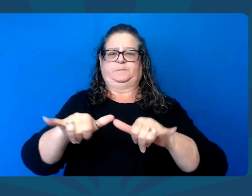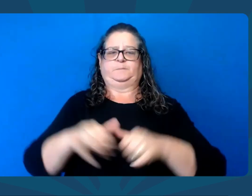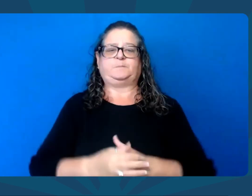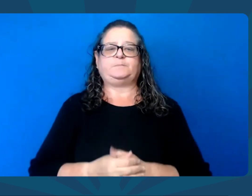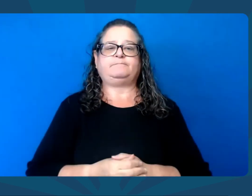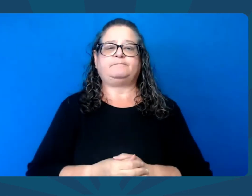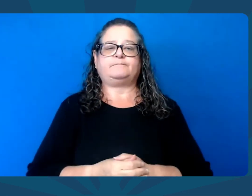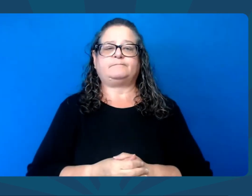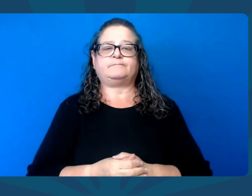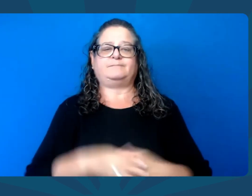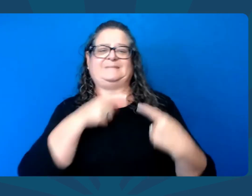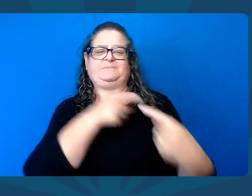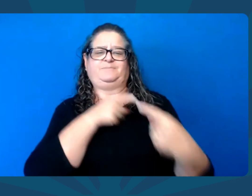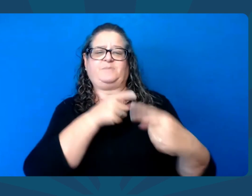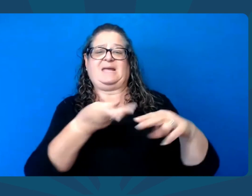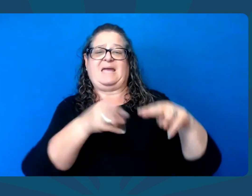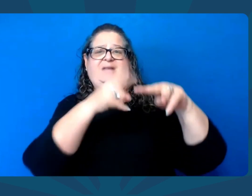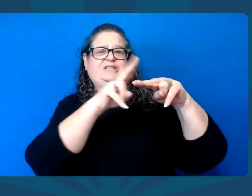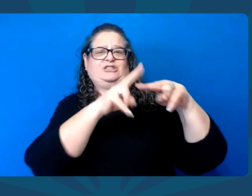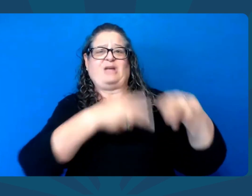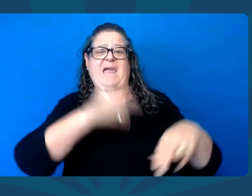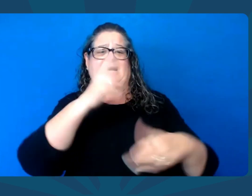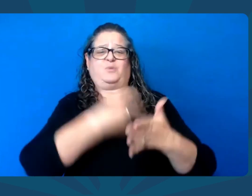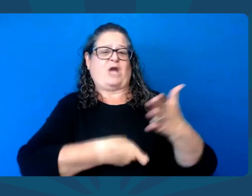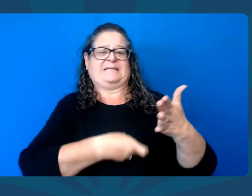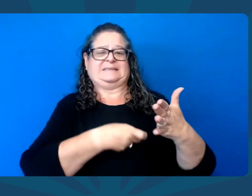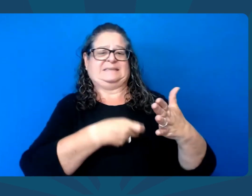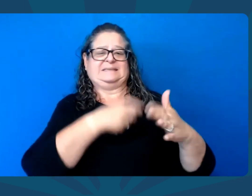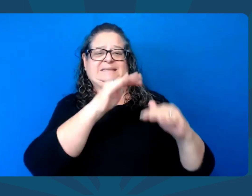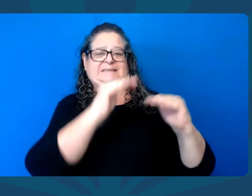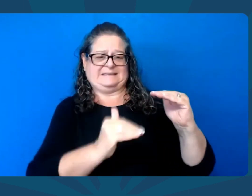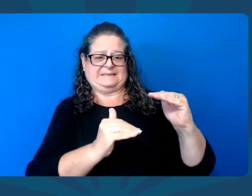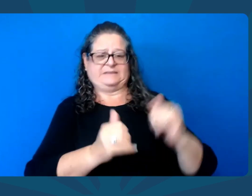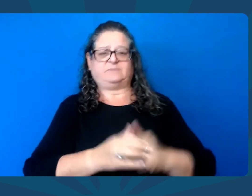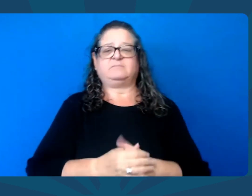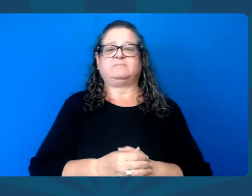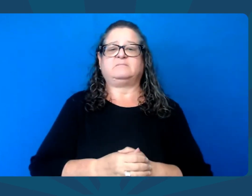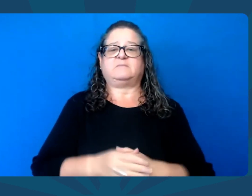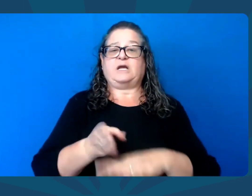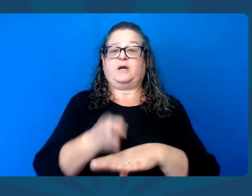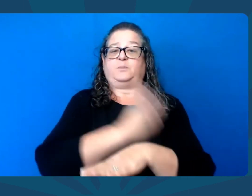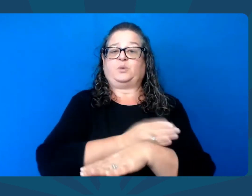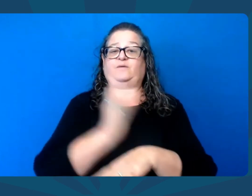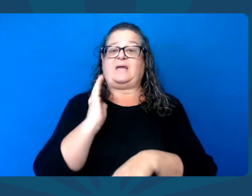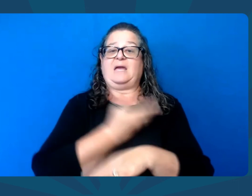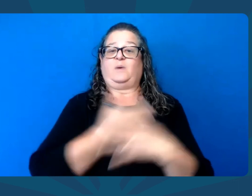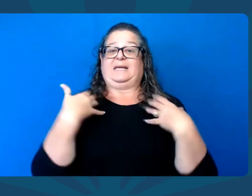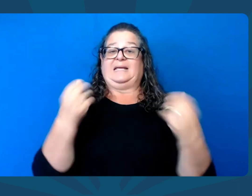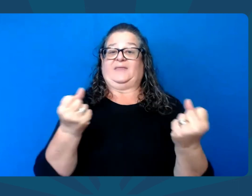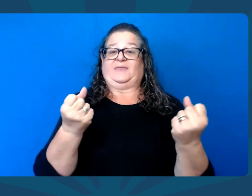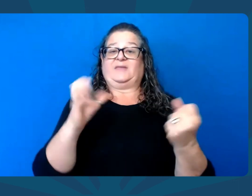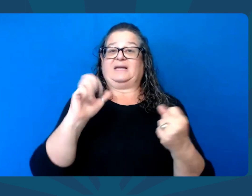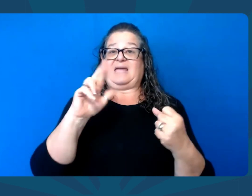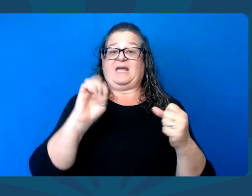limiting the size of government, battling inflation and high